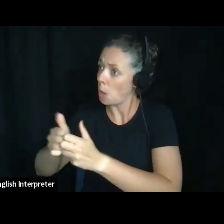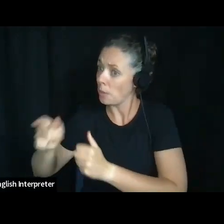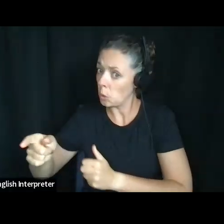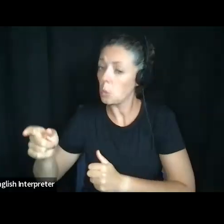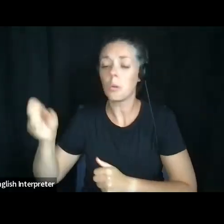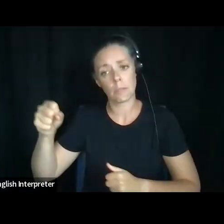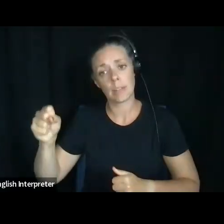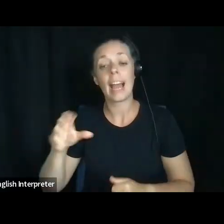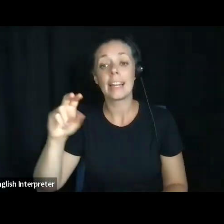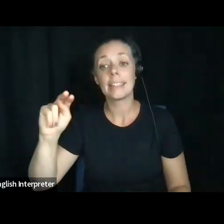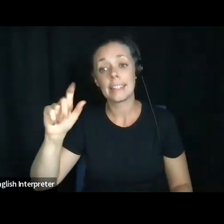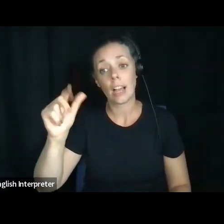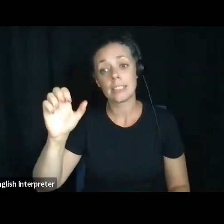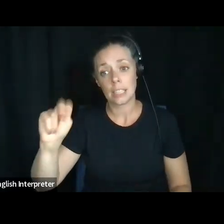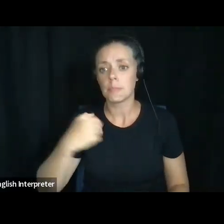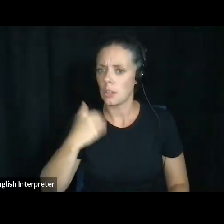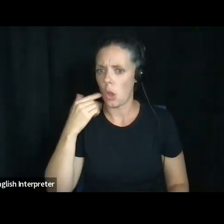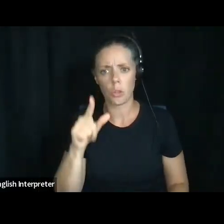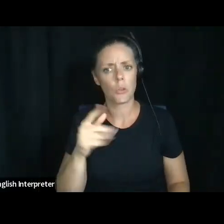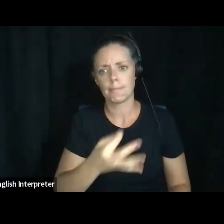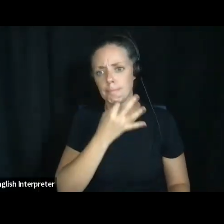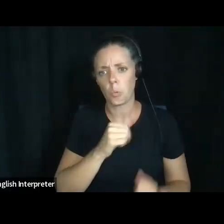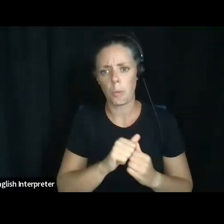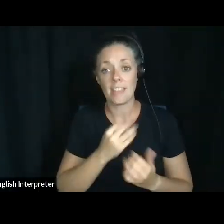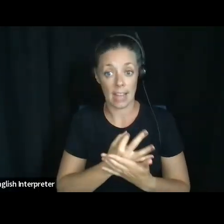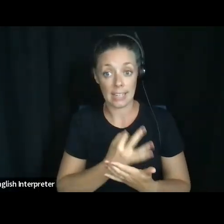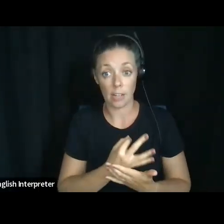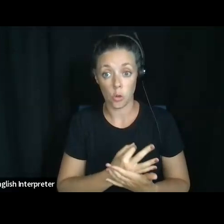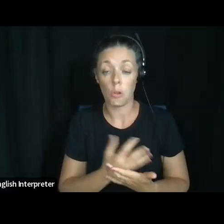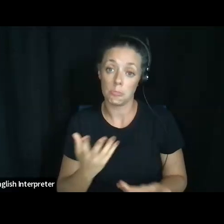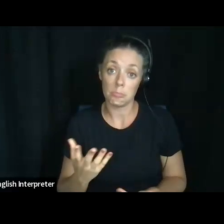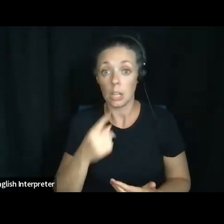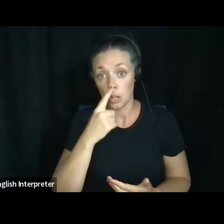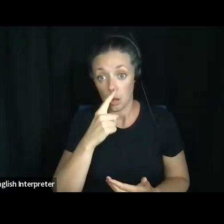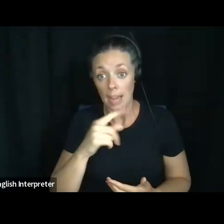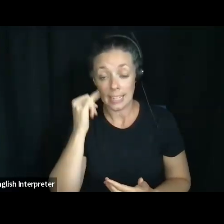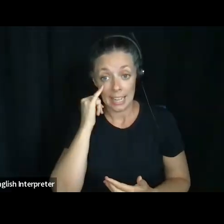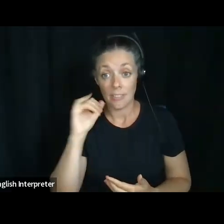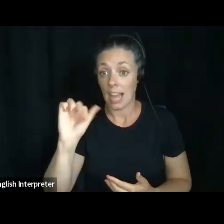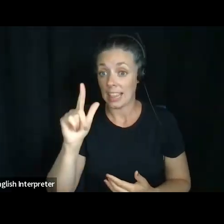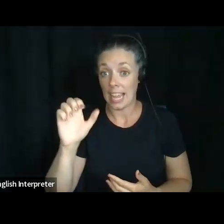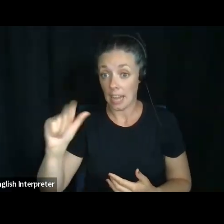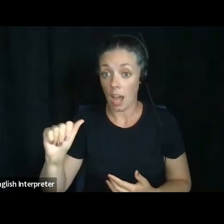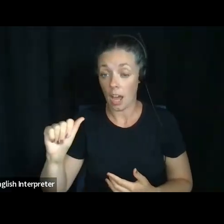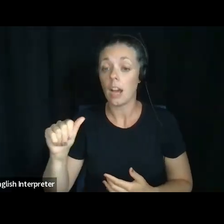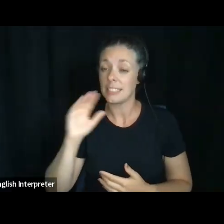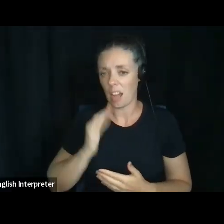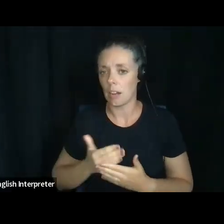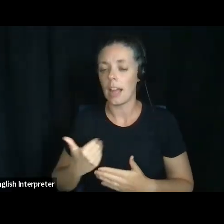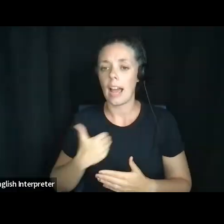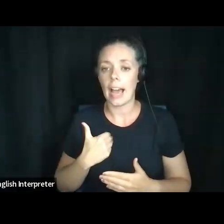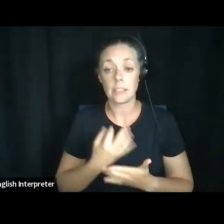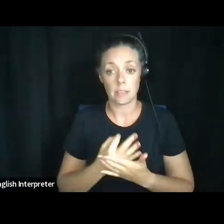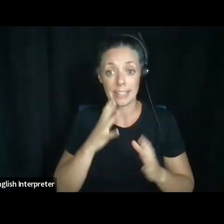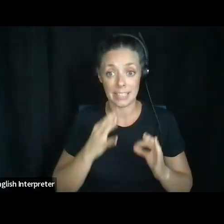I know you are great at like financial things. So, um, you know, if Elena has financial decisions to make, or there's a financial